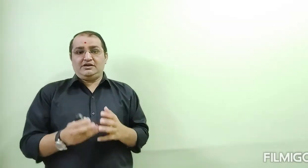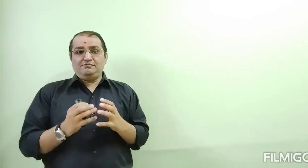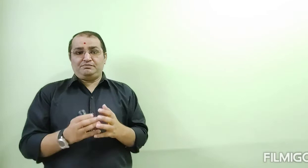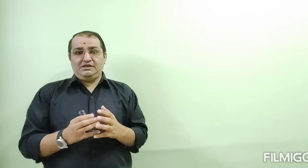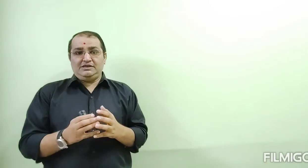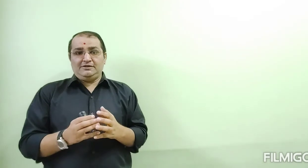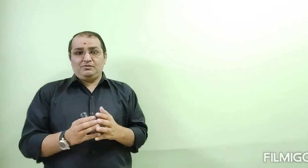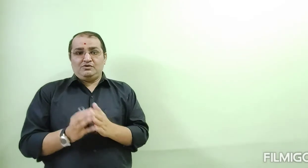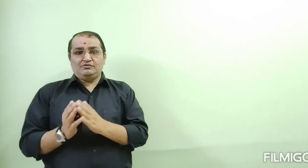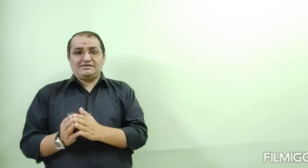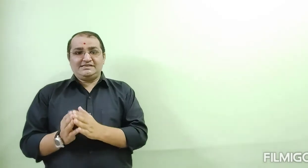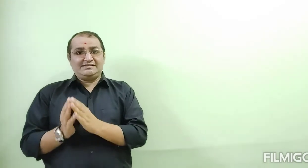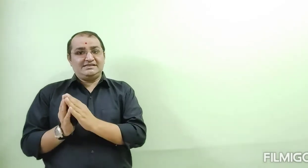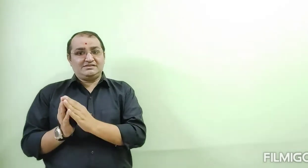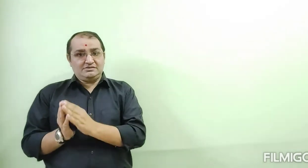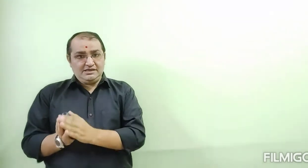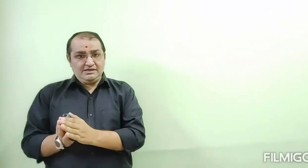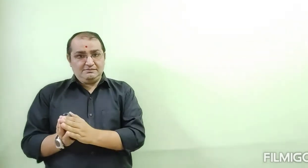Company versus this three person.